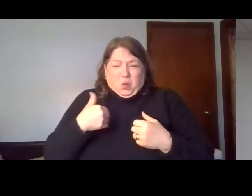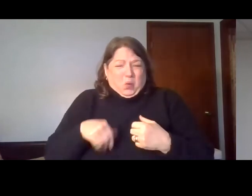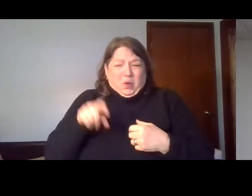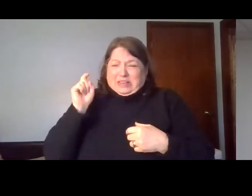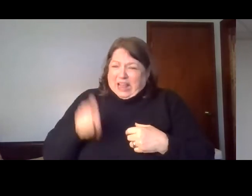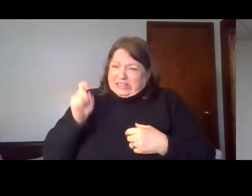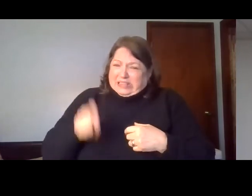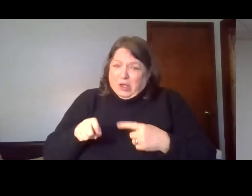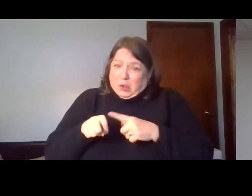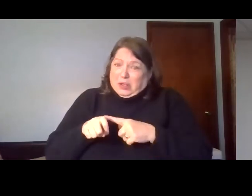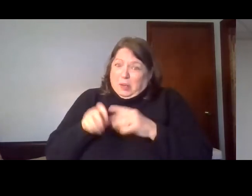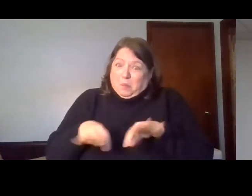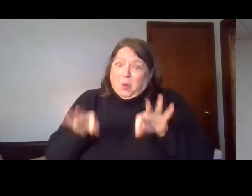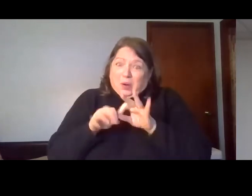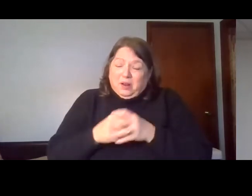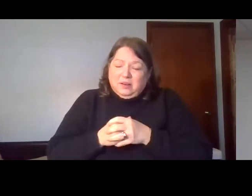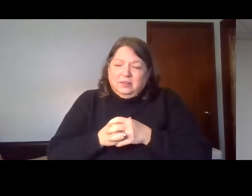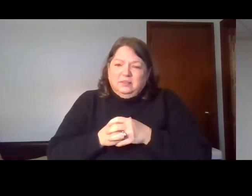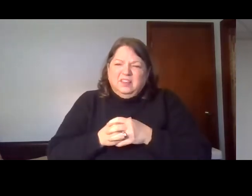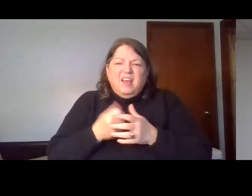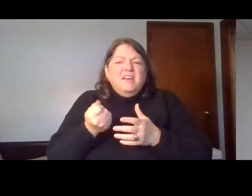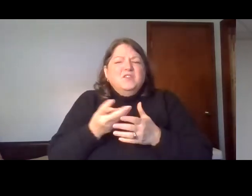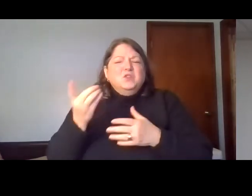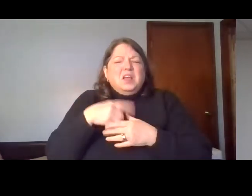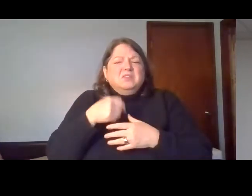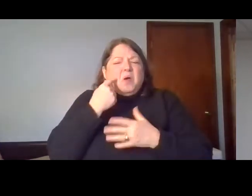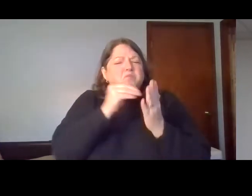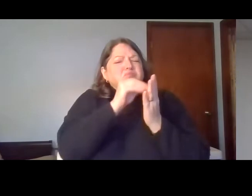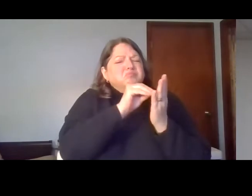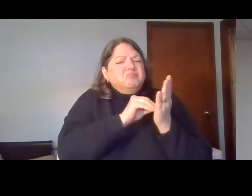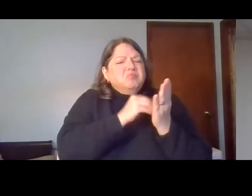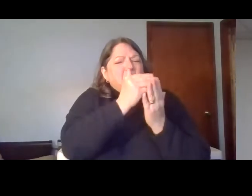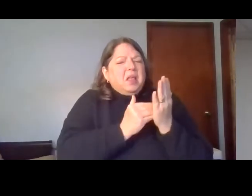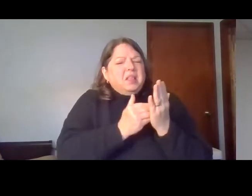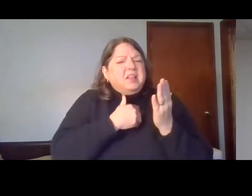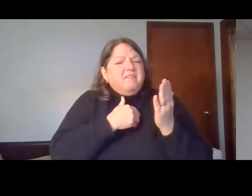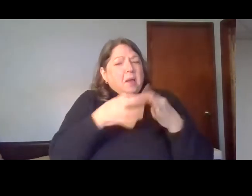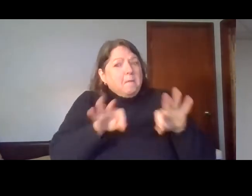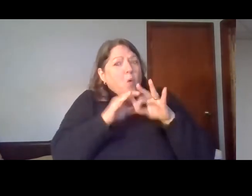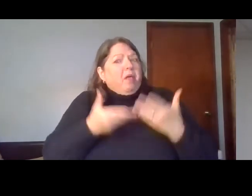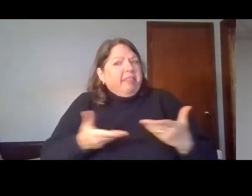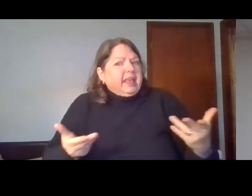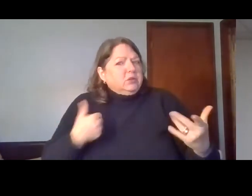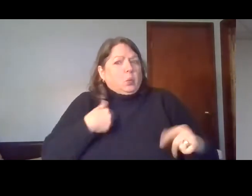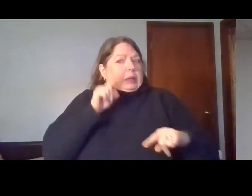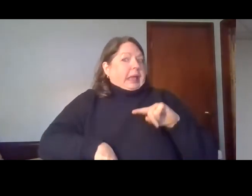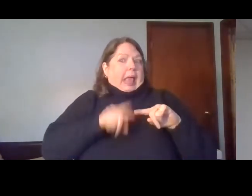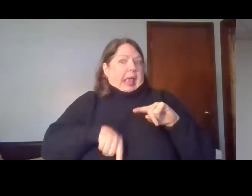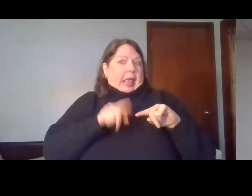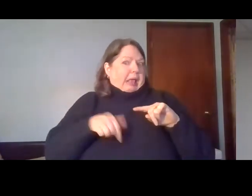and so I was, the other day, writing down some thoughts on that, and I wanted to read to you. I came up with a few things that we cannot